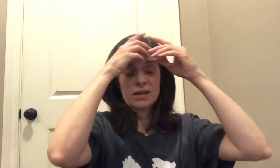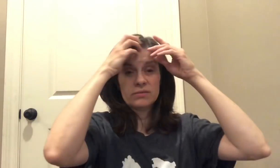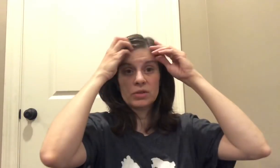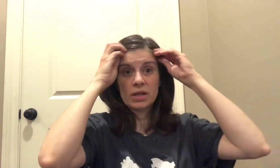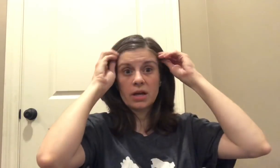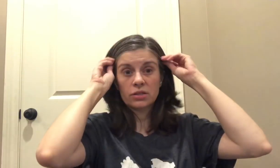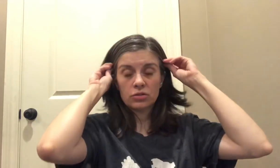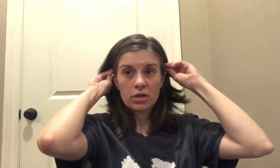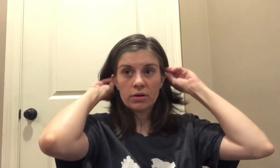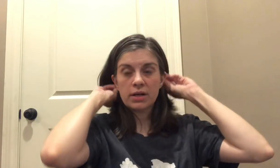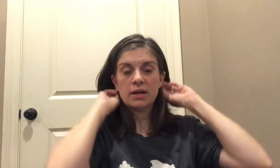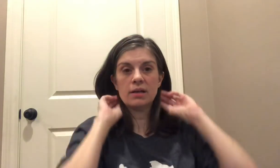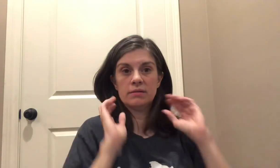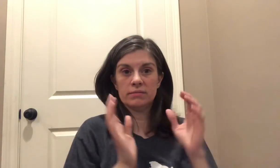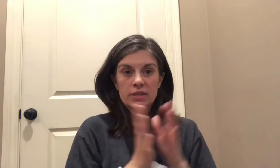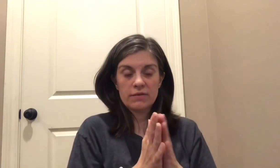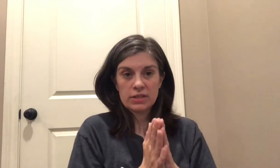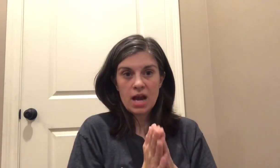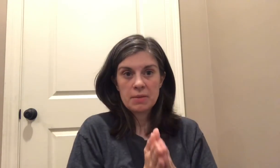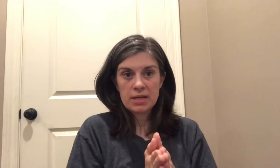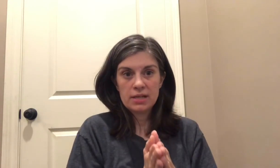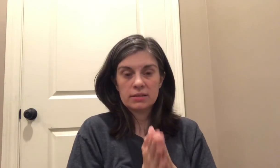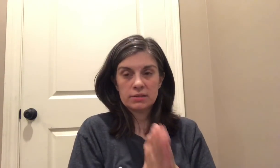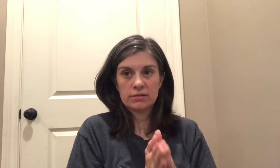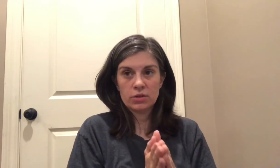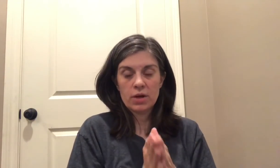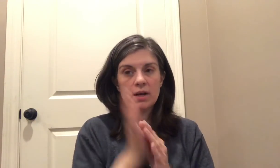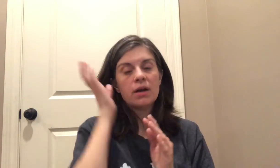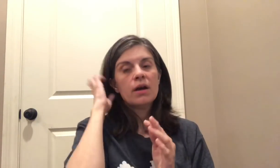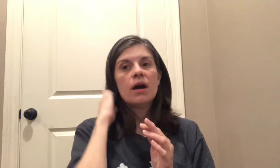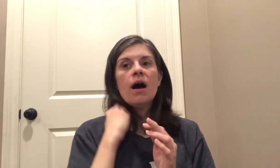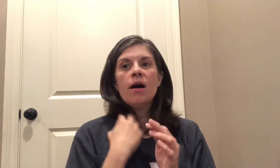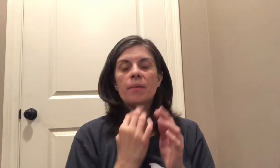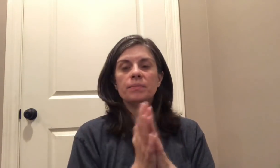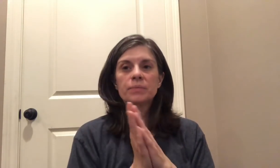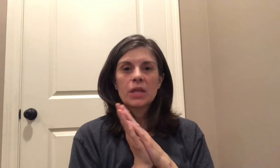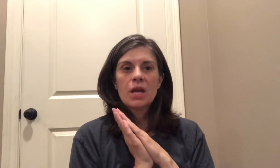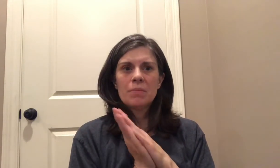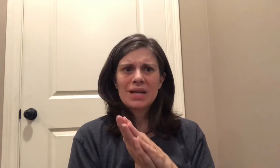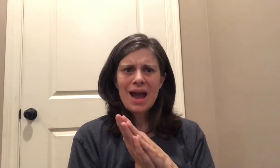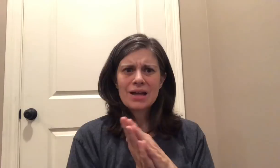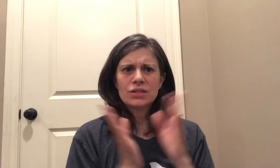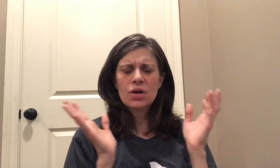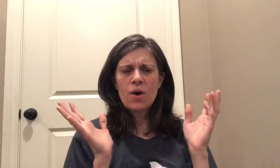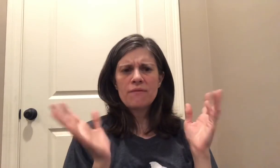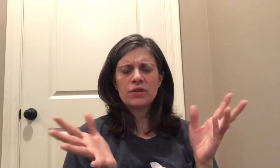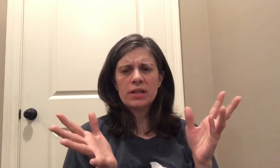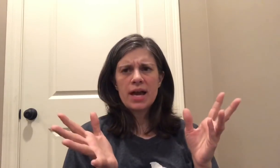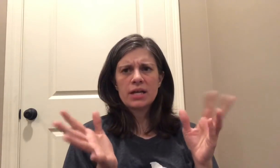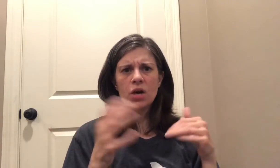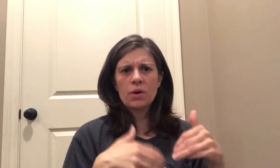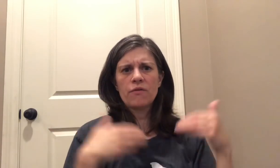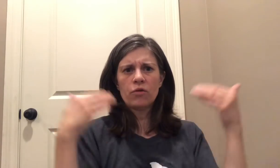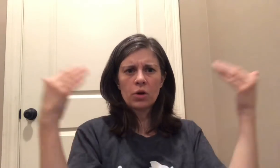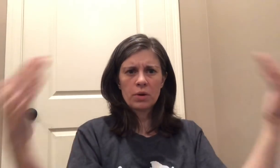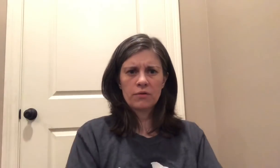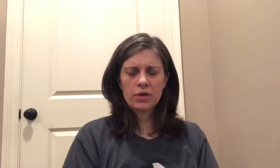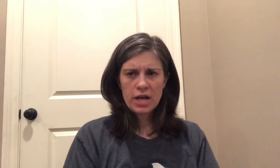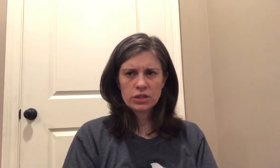can really concentrate on it and give the time it needs to it um but yeah so I feel like going forward for next